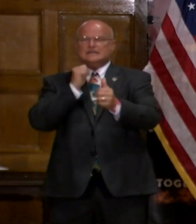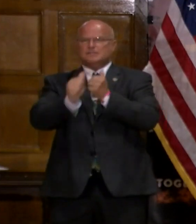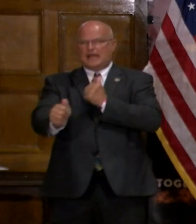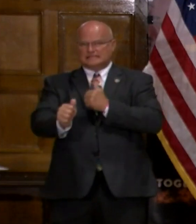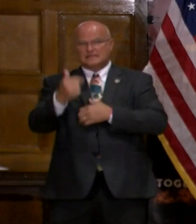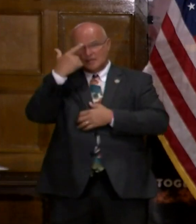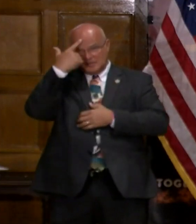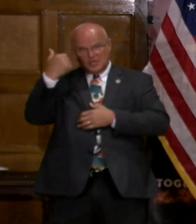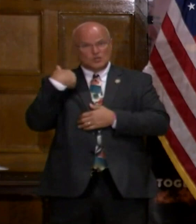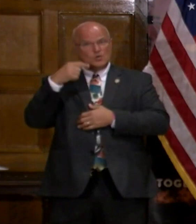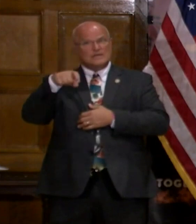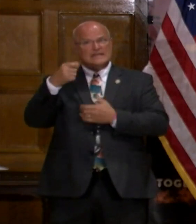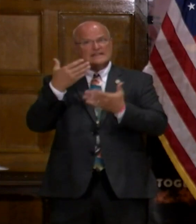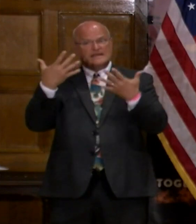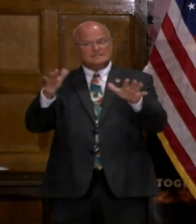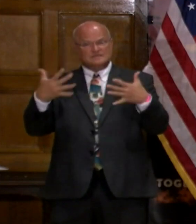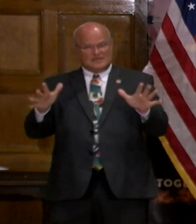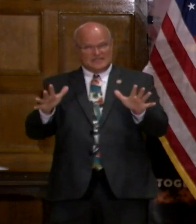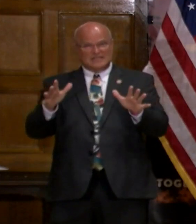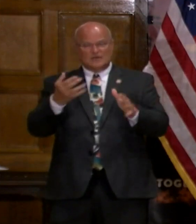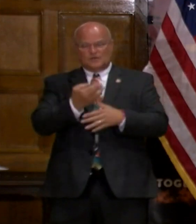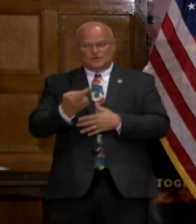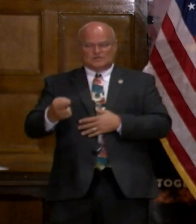pass it because we need that done. We need those resources. anges style. LLC LLC